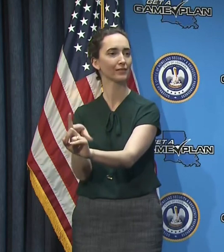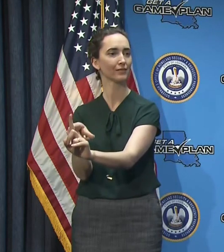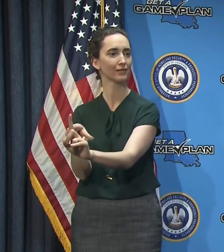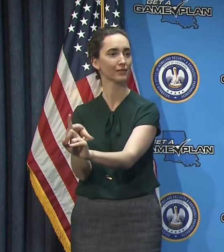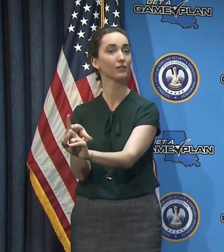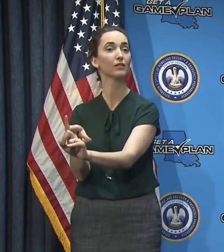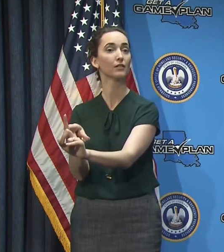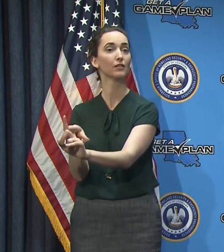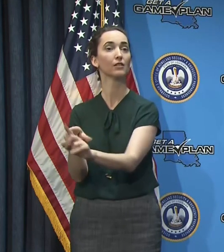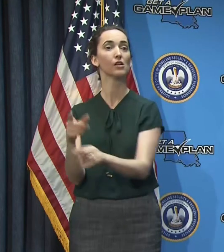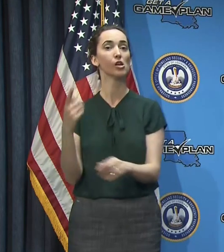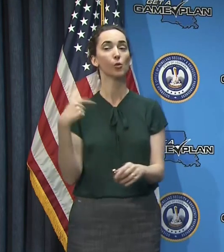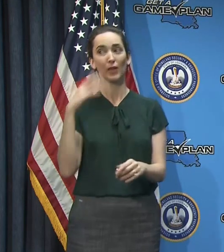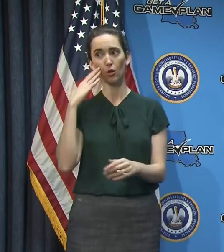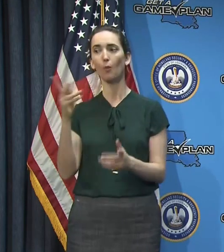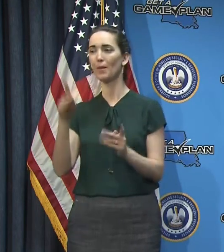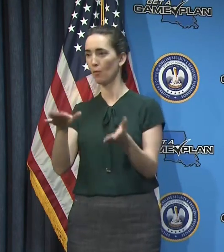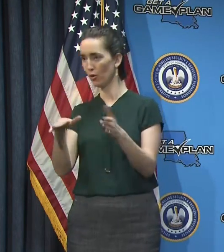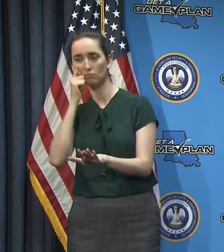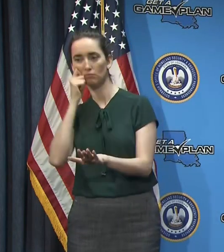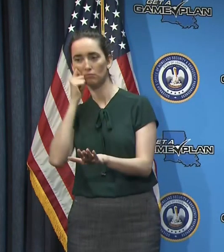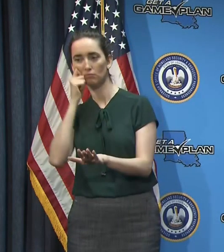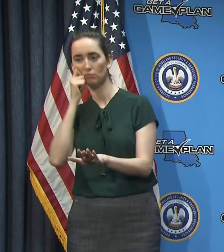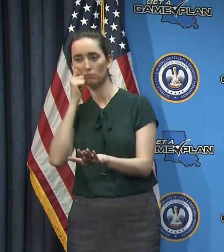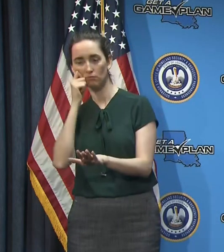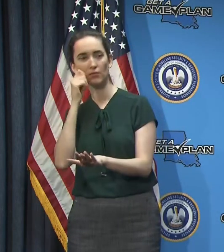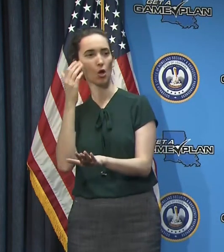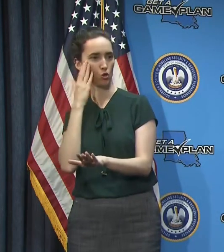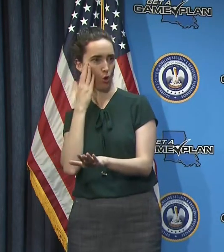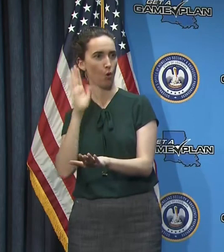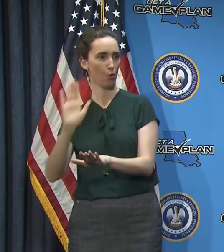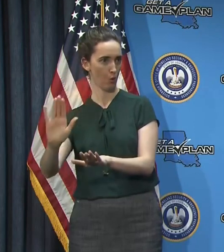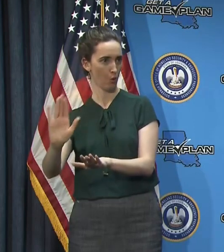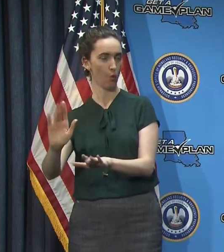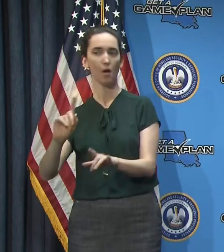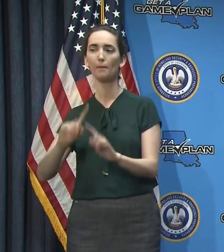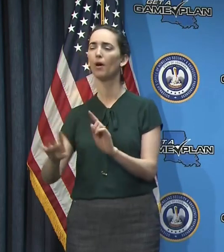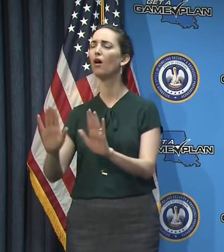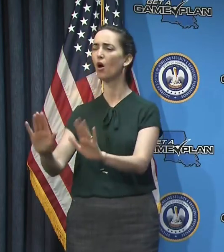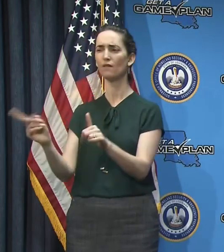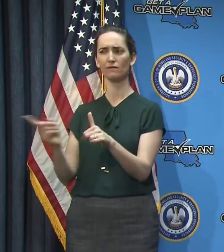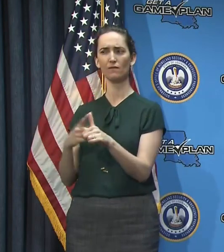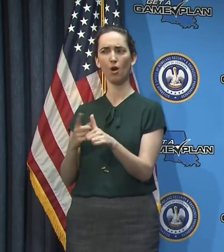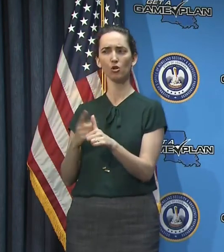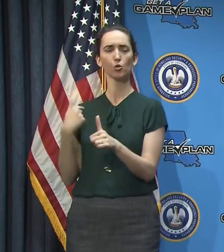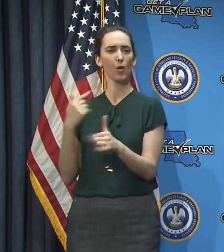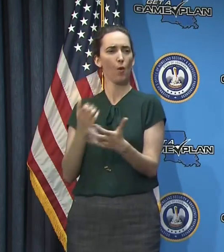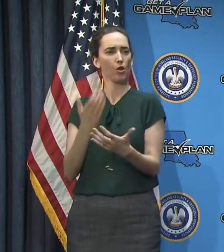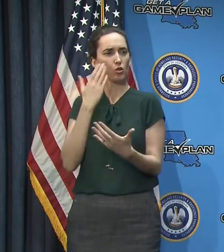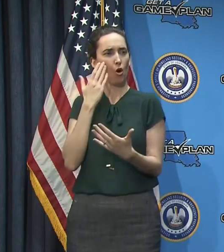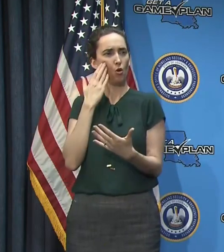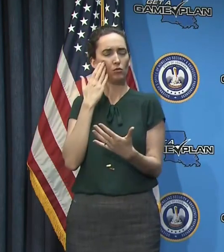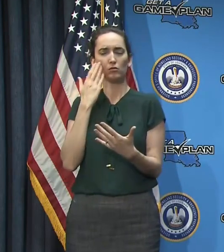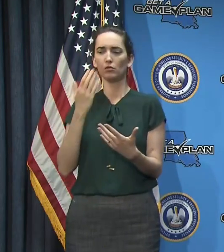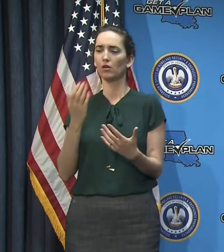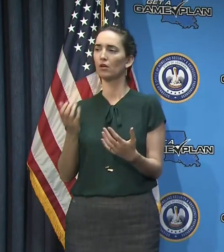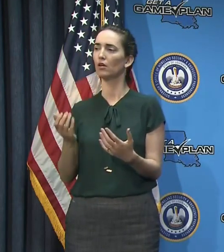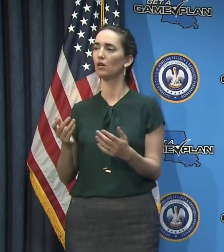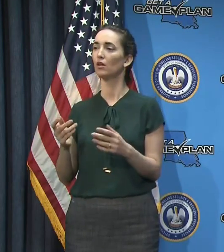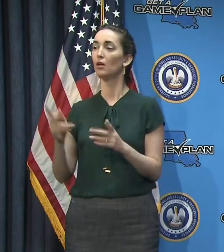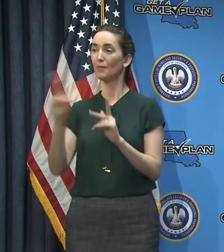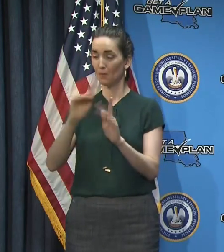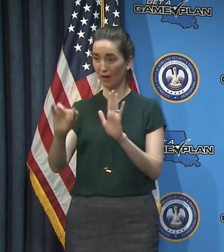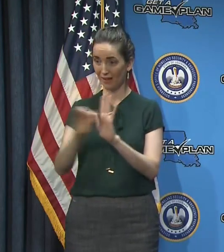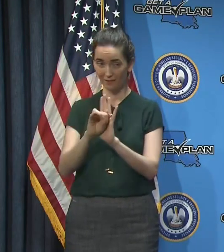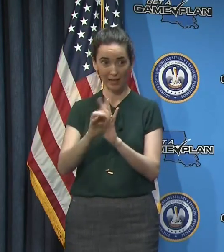The race of deaths. And we've been talking about that. We're trying to see whether, um, what percentage of the positive